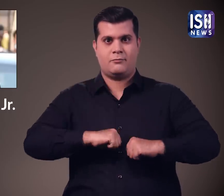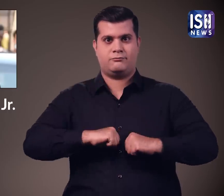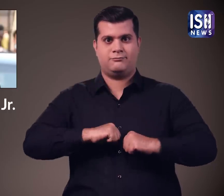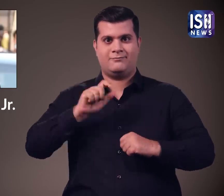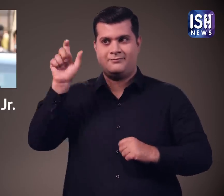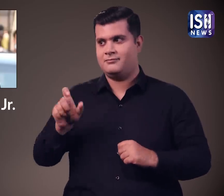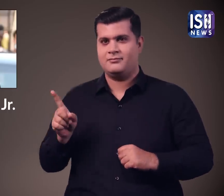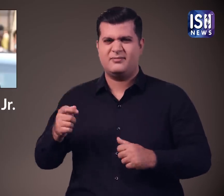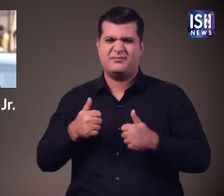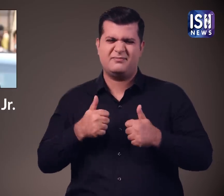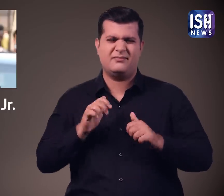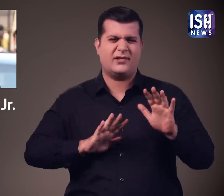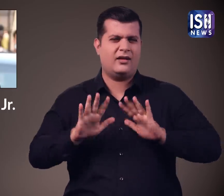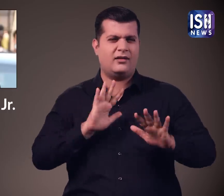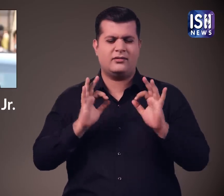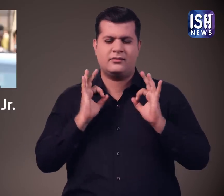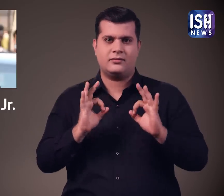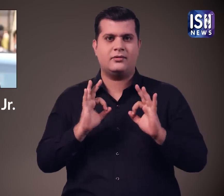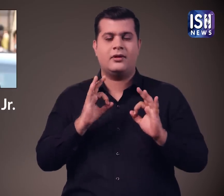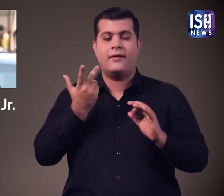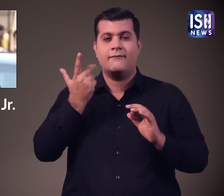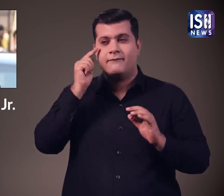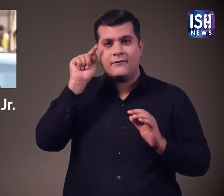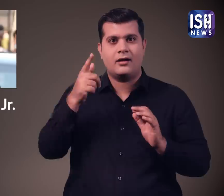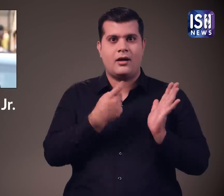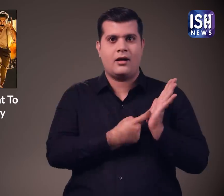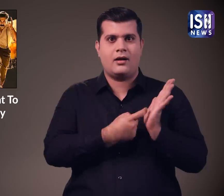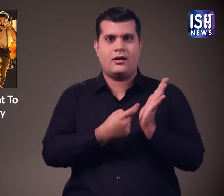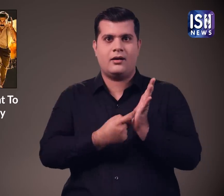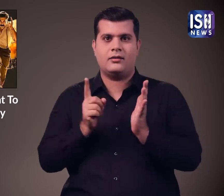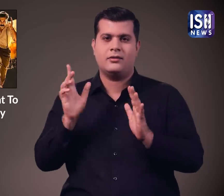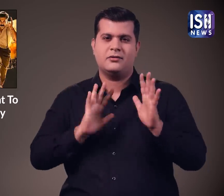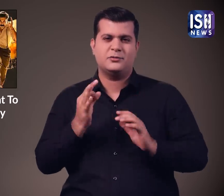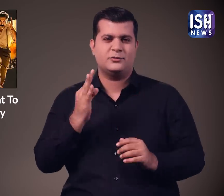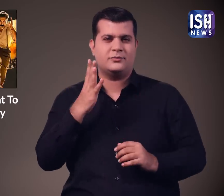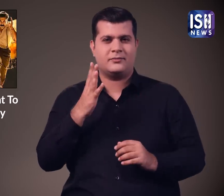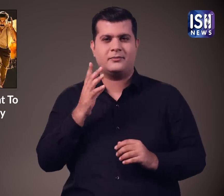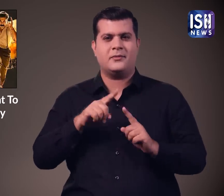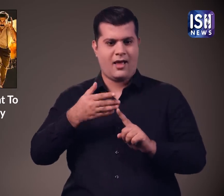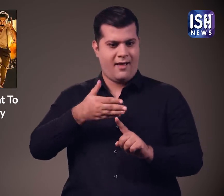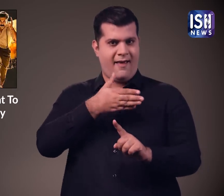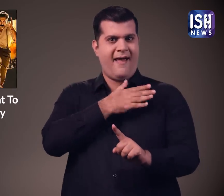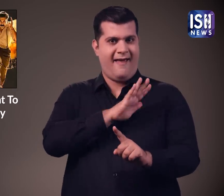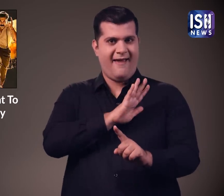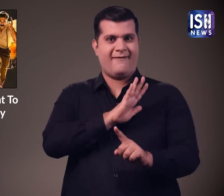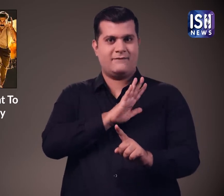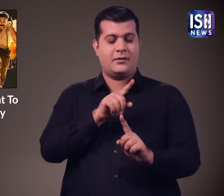He is an amazing actor. His popularity increased across India and the globe after RRR's success.